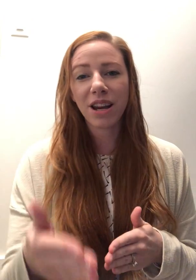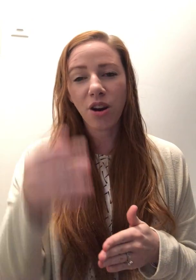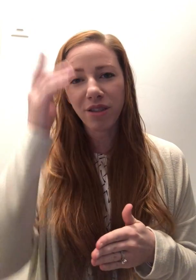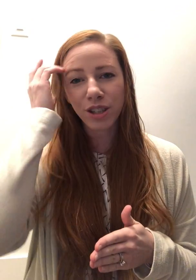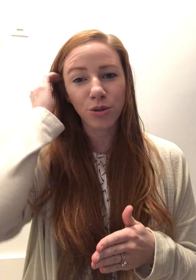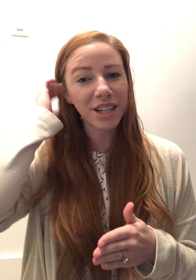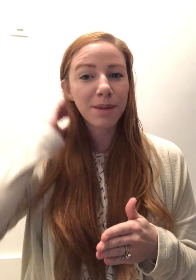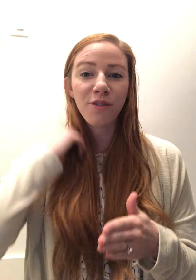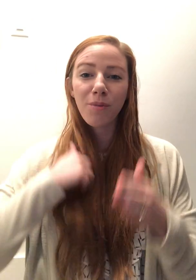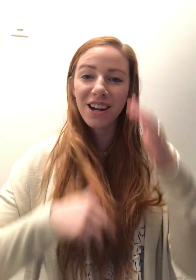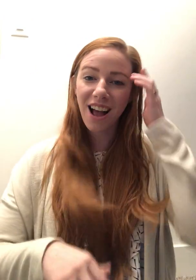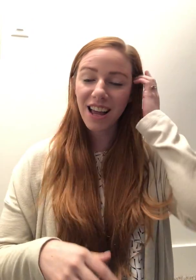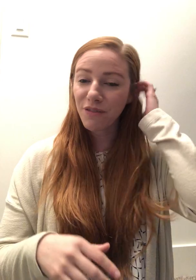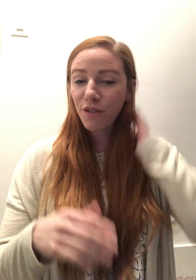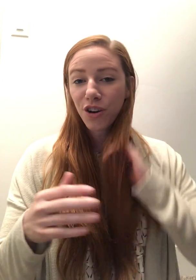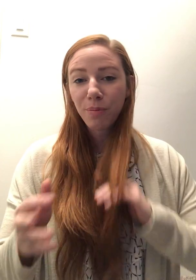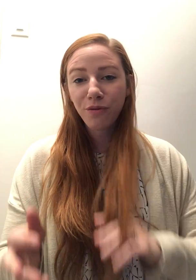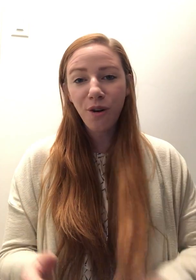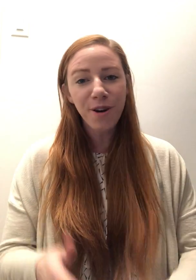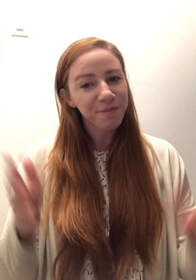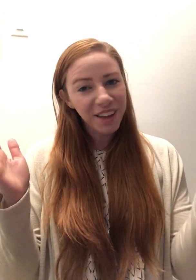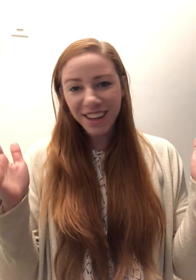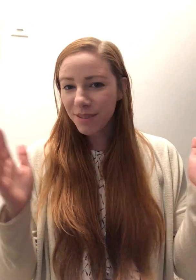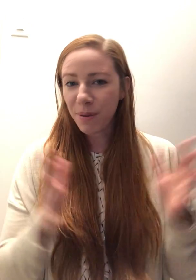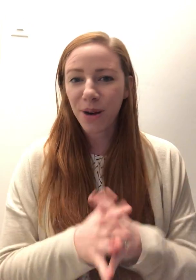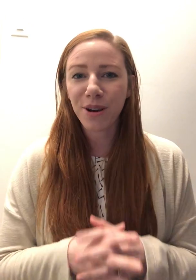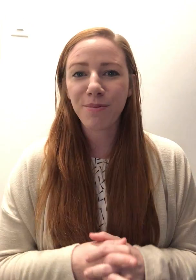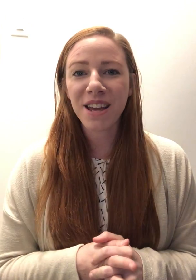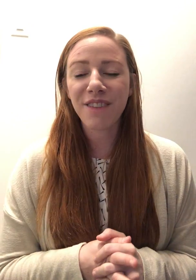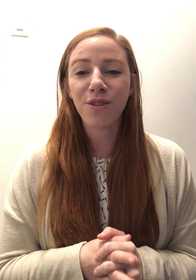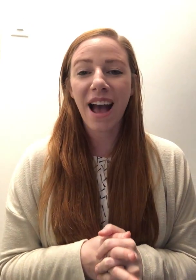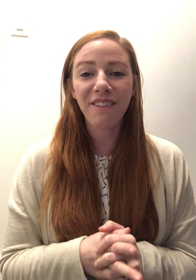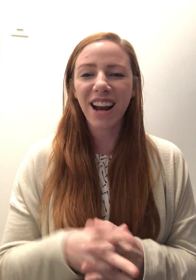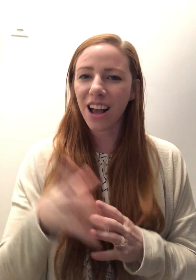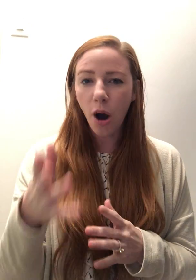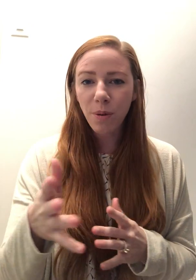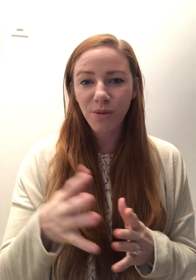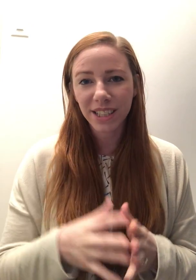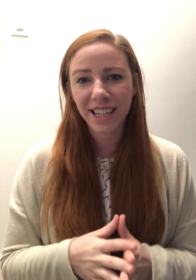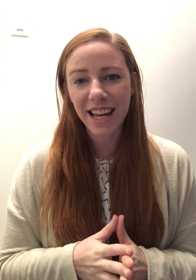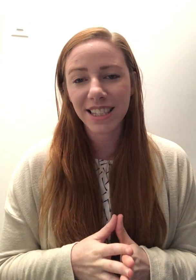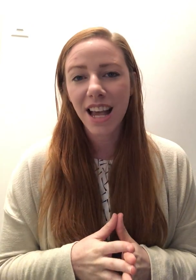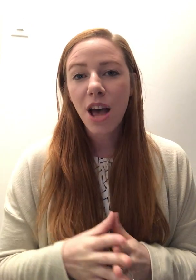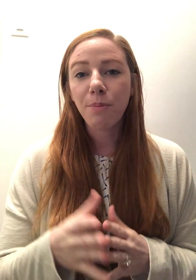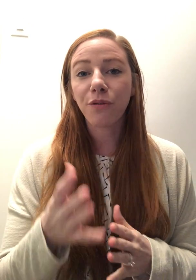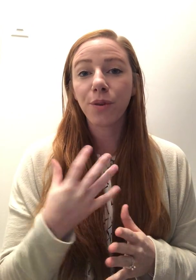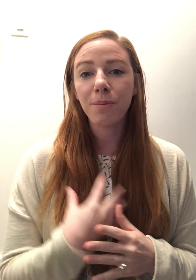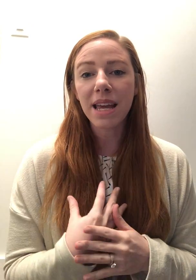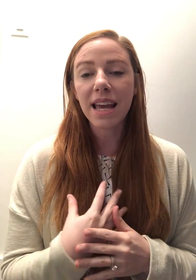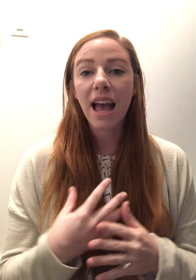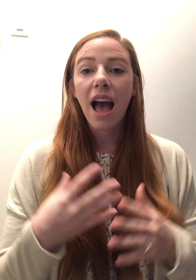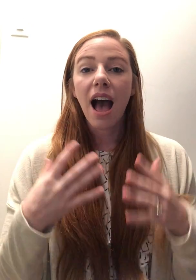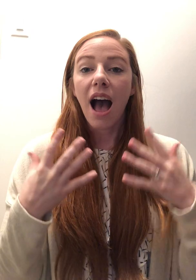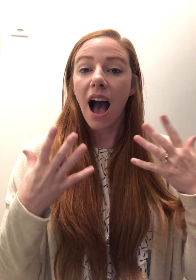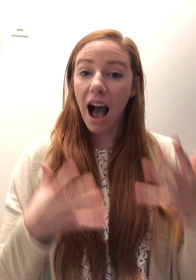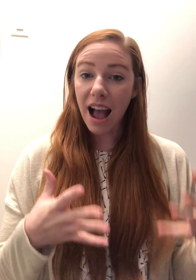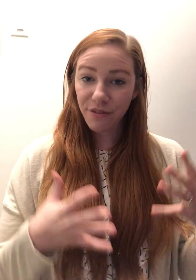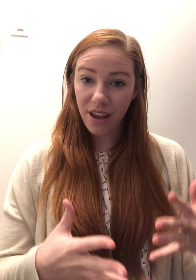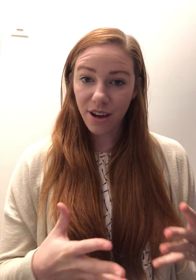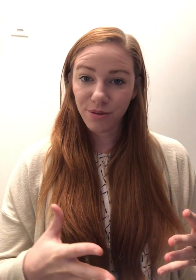may know this story. Some of you may not. If you've heard it before, bear with me. If you haven't, I hope it resonates. But for me, I found